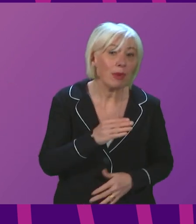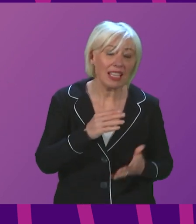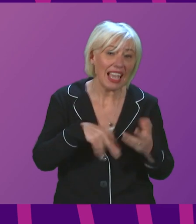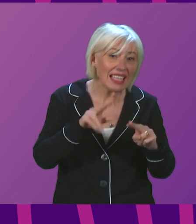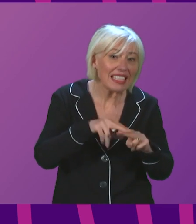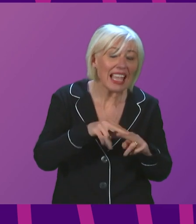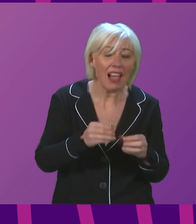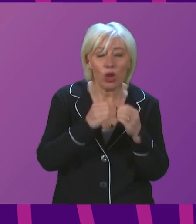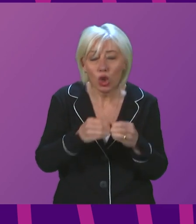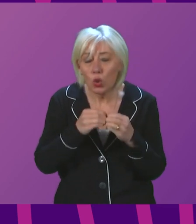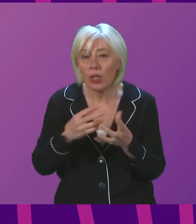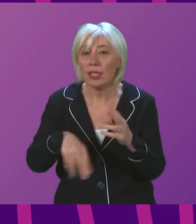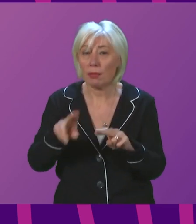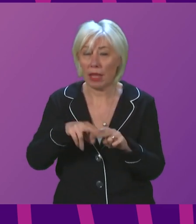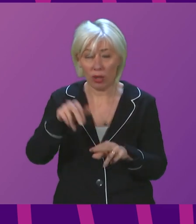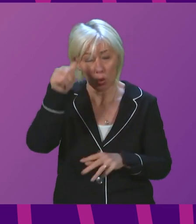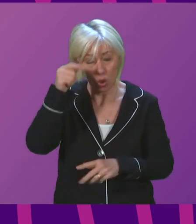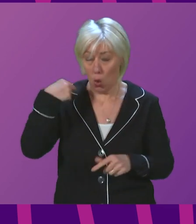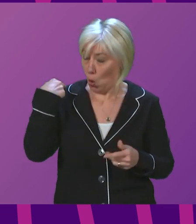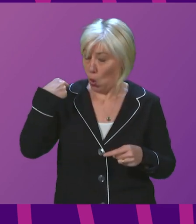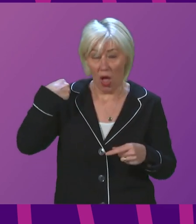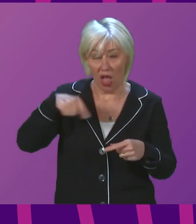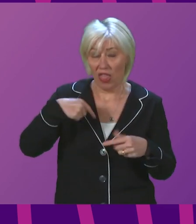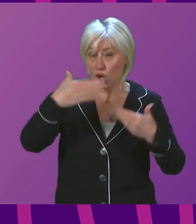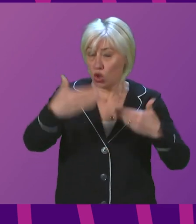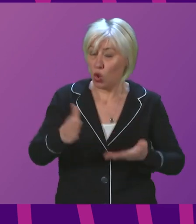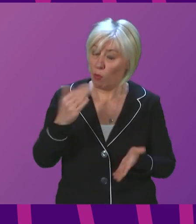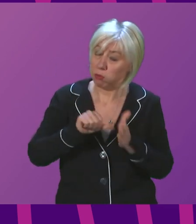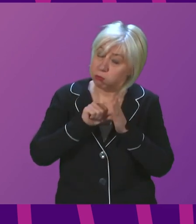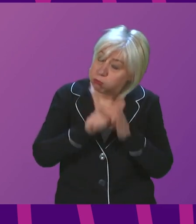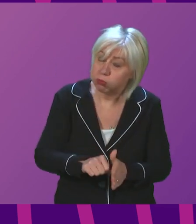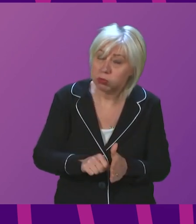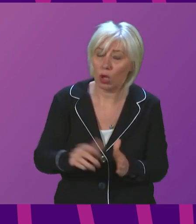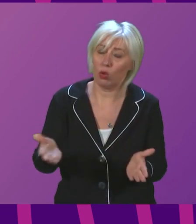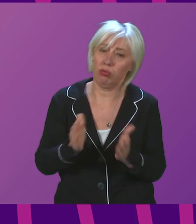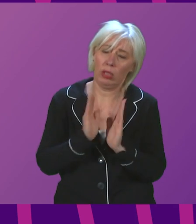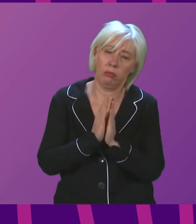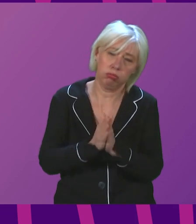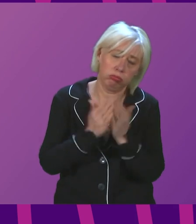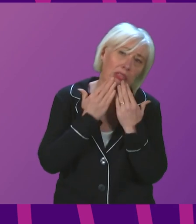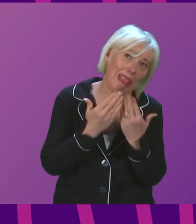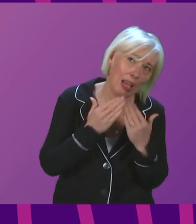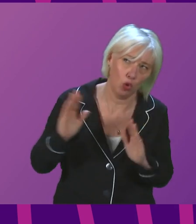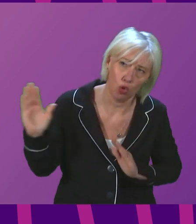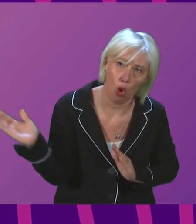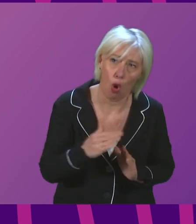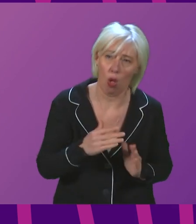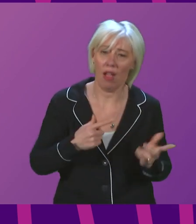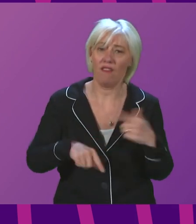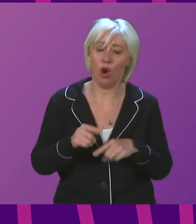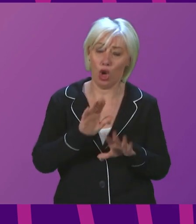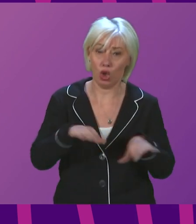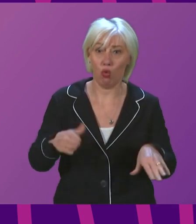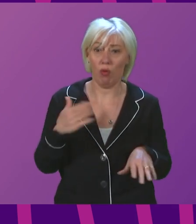another exceptionally difficult term and I want to say a heartfelt thank you to all those who have helped ensure that children have been well supported